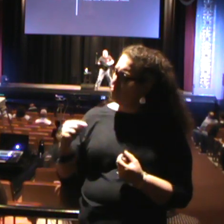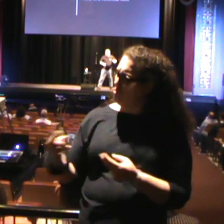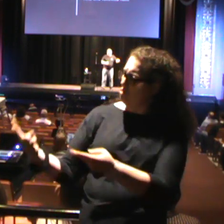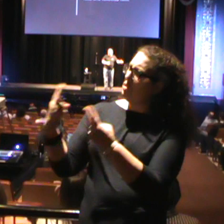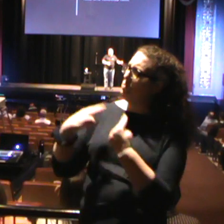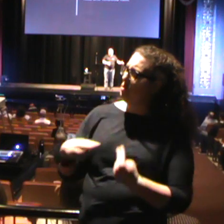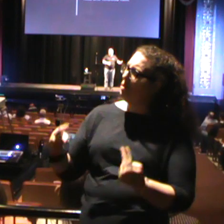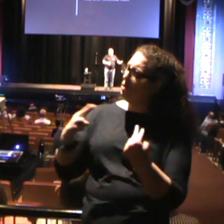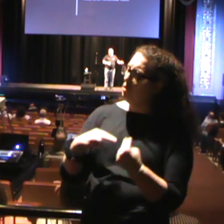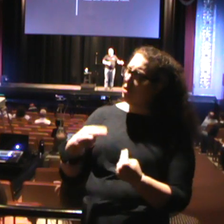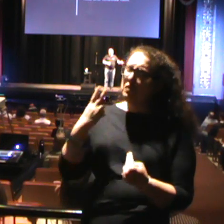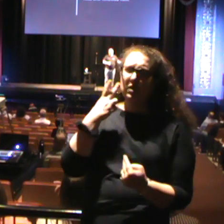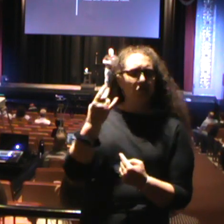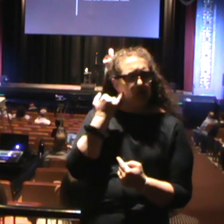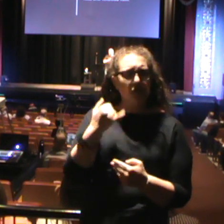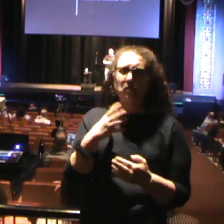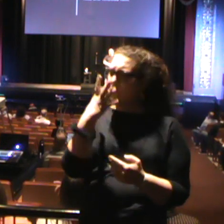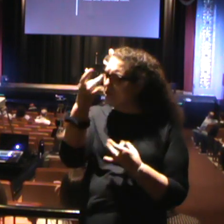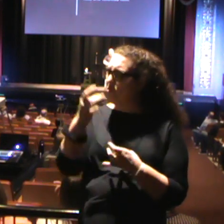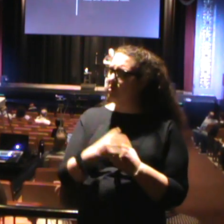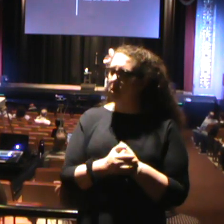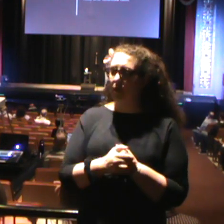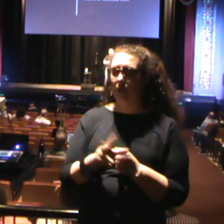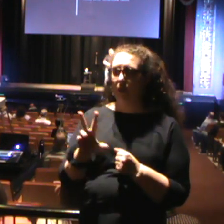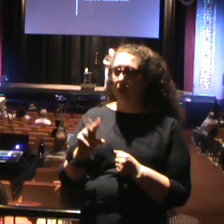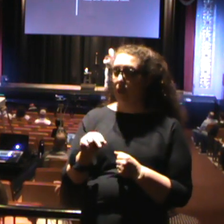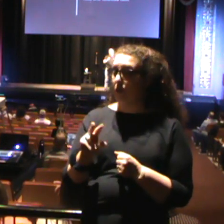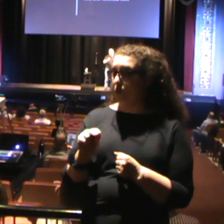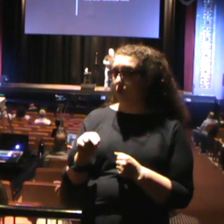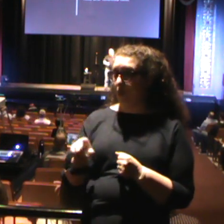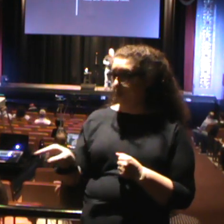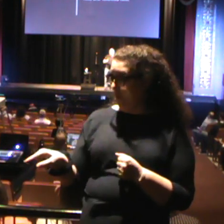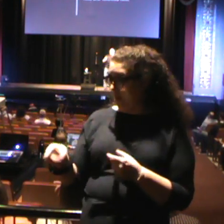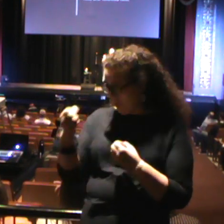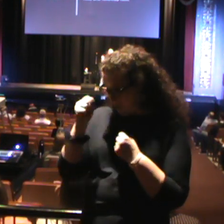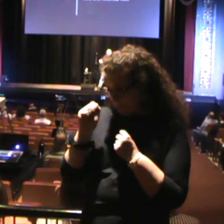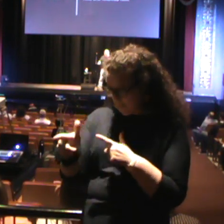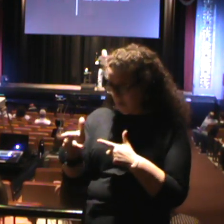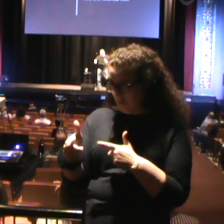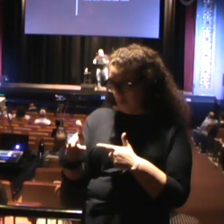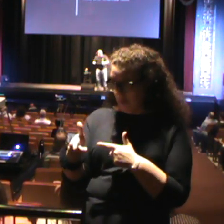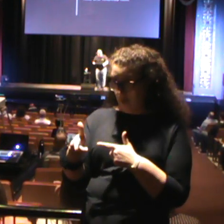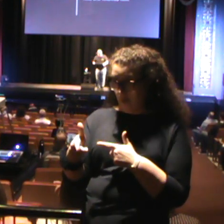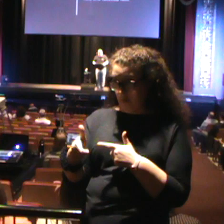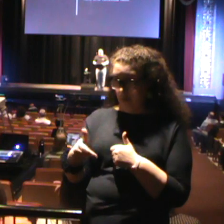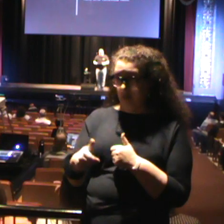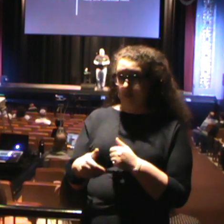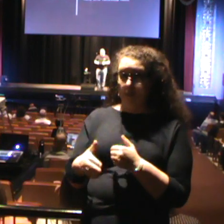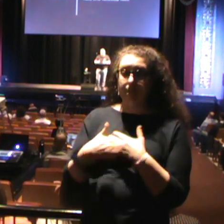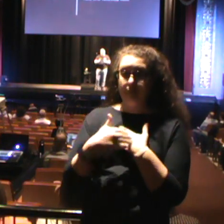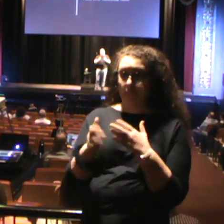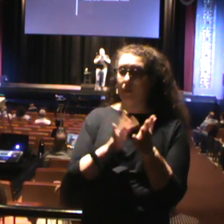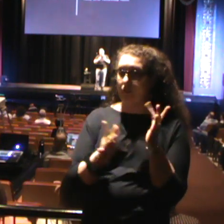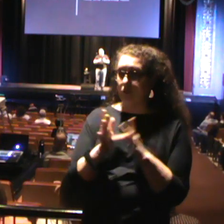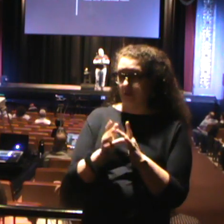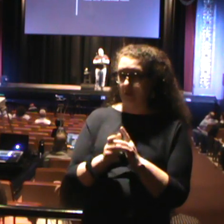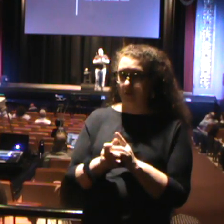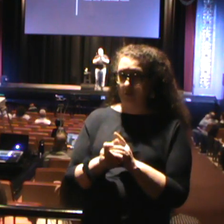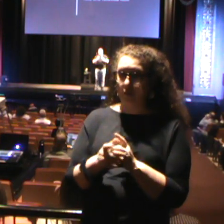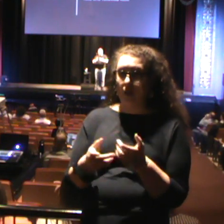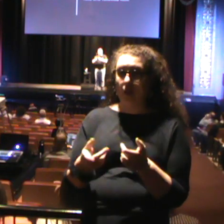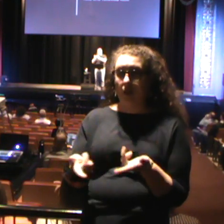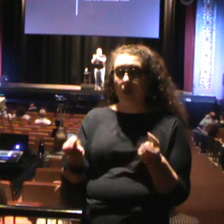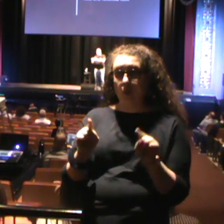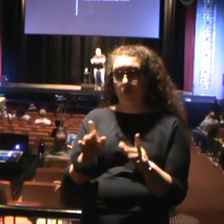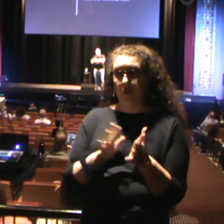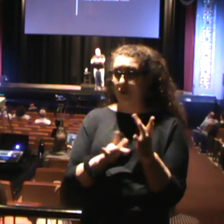take baby steps. They immediately answered the call to follow Jesus. And when Jesus